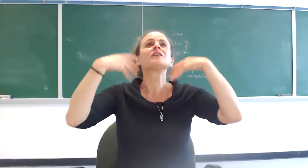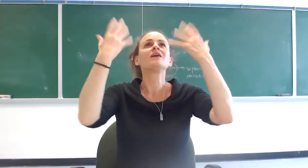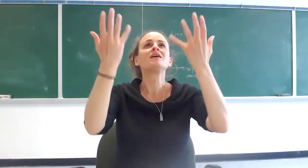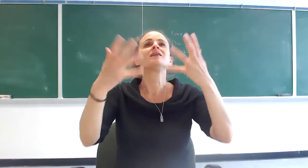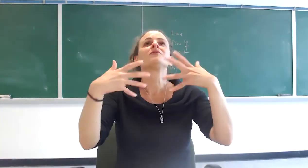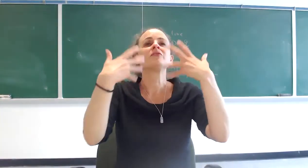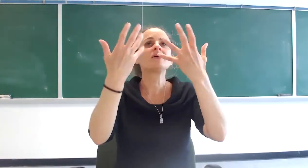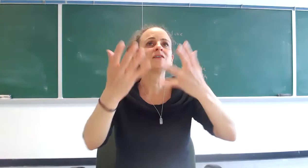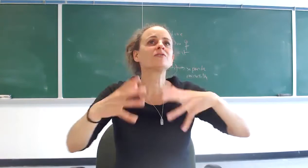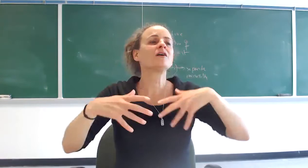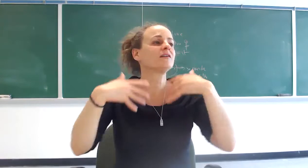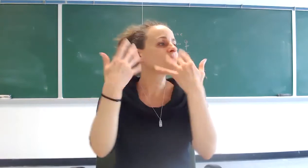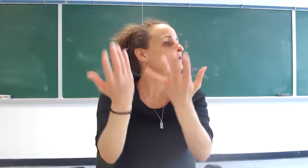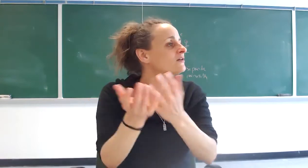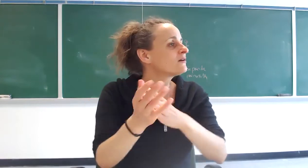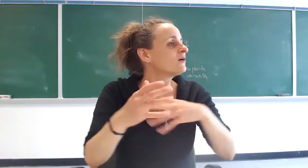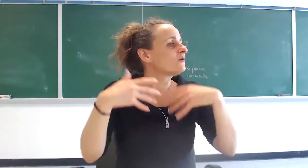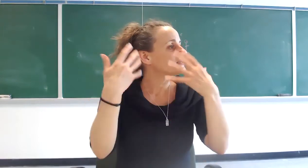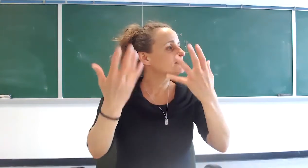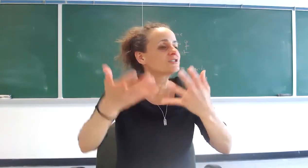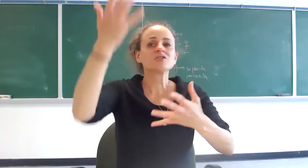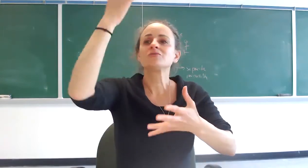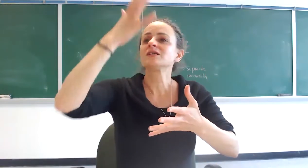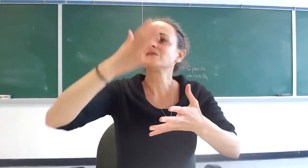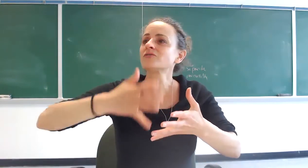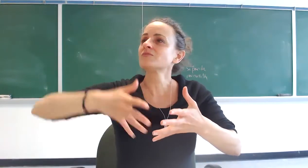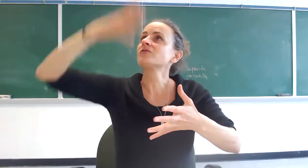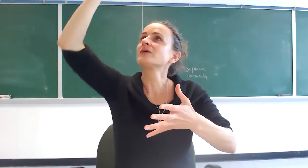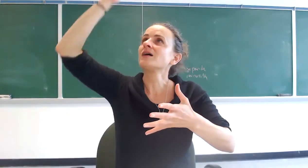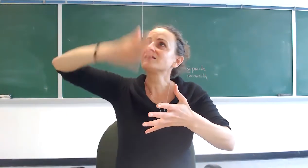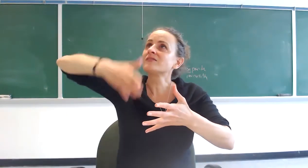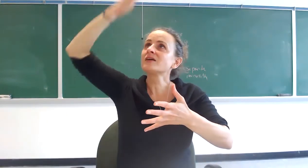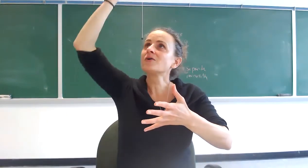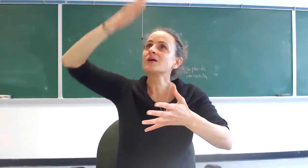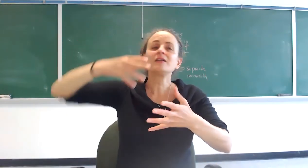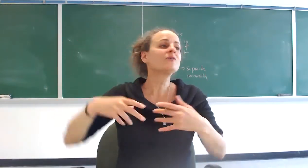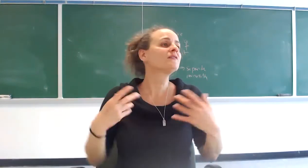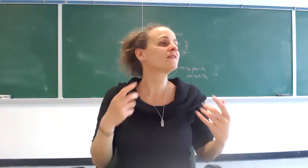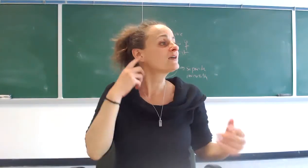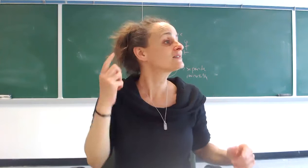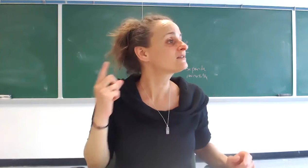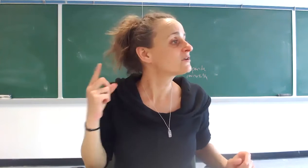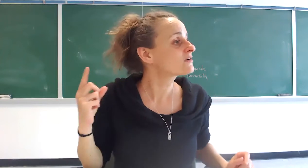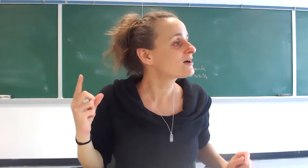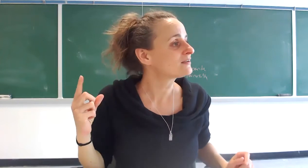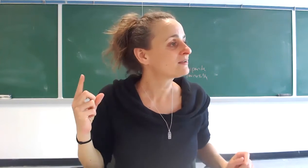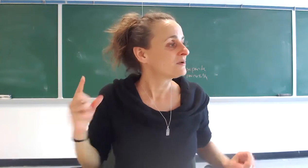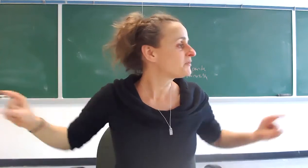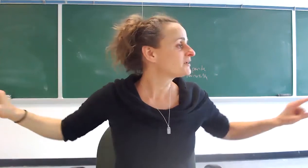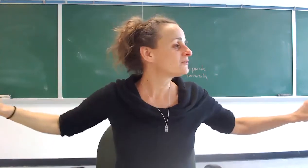god and responding to god in prayer or meditation reading the scripture we had this thing going on now he says i can still hear god but in the